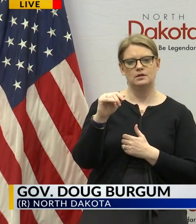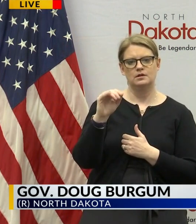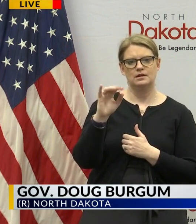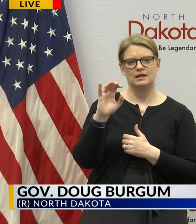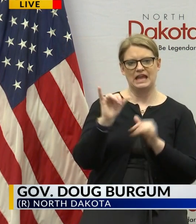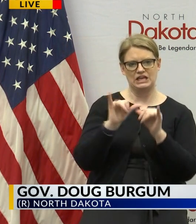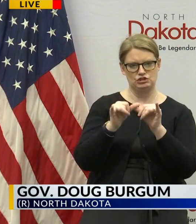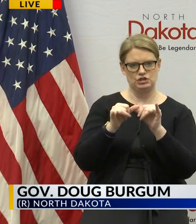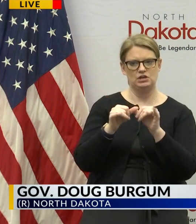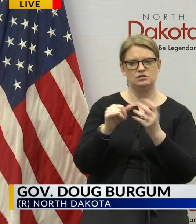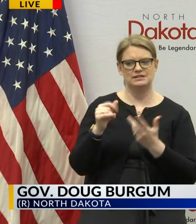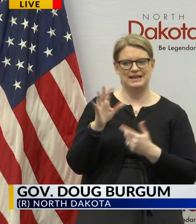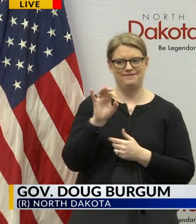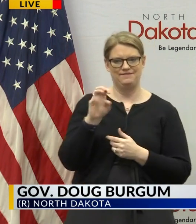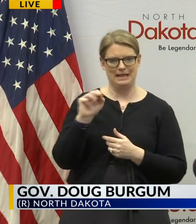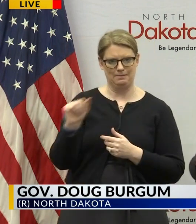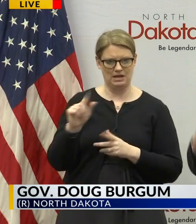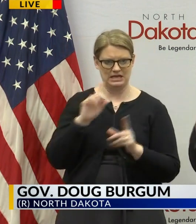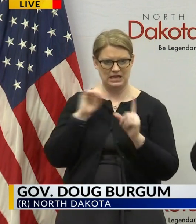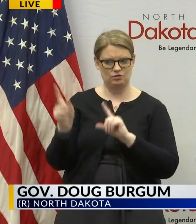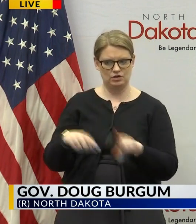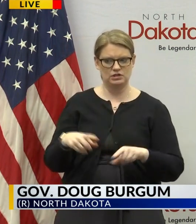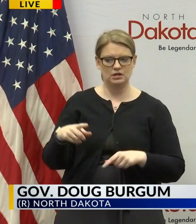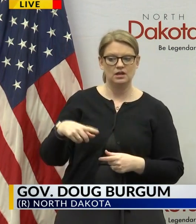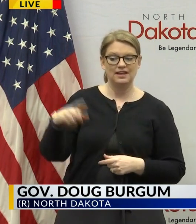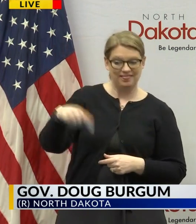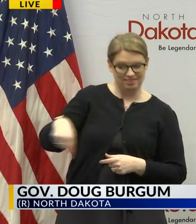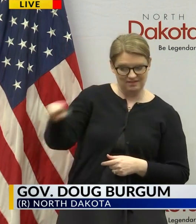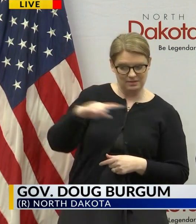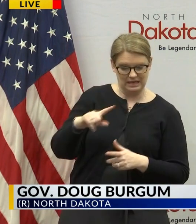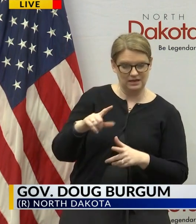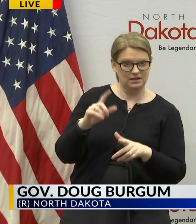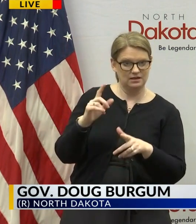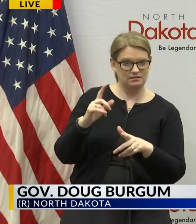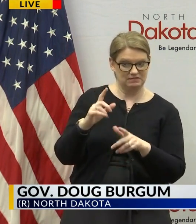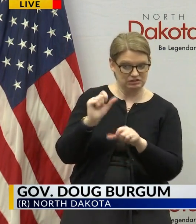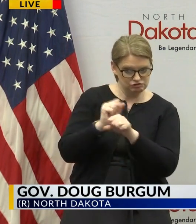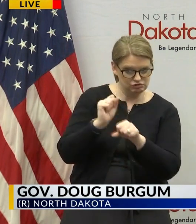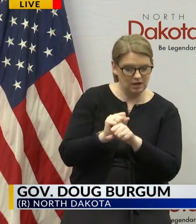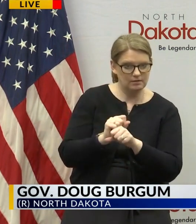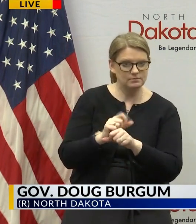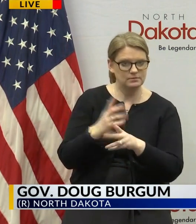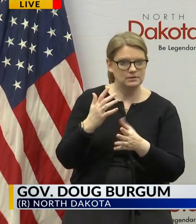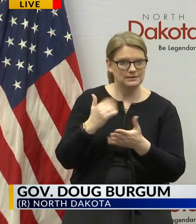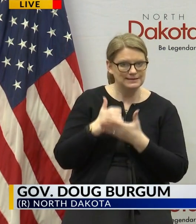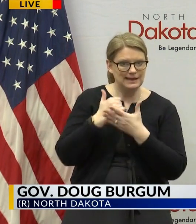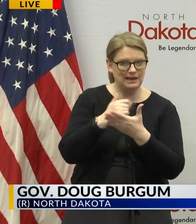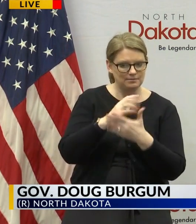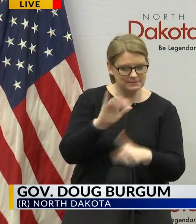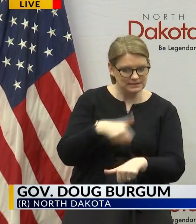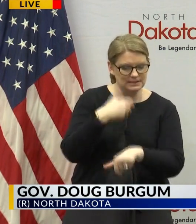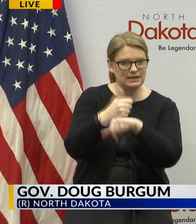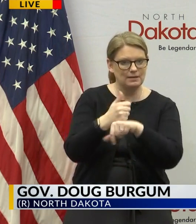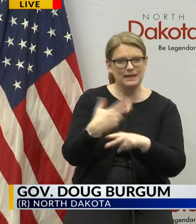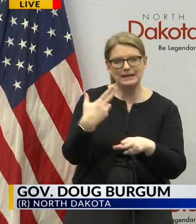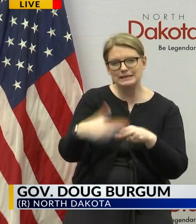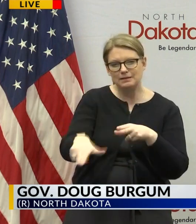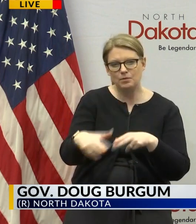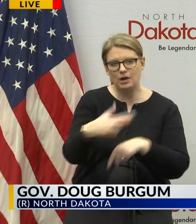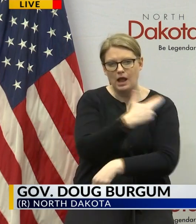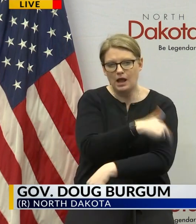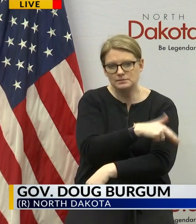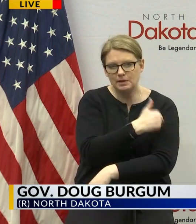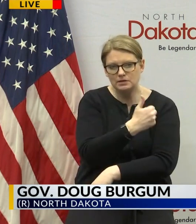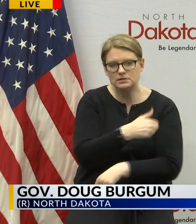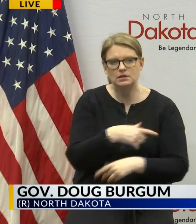of engineers has been asked and given an assignment in our region to help stand up temporary hospitals so ideas that we've talked about